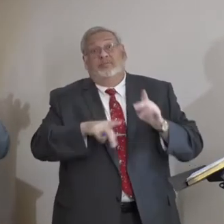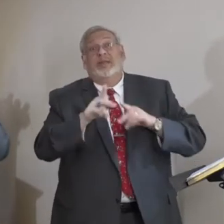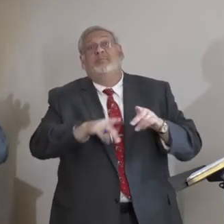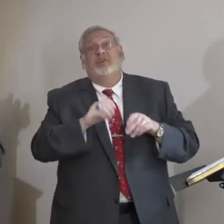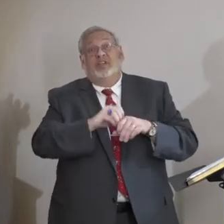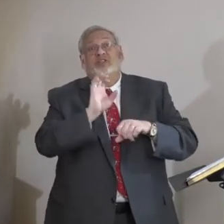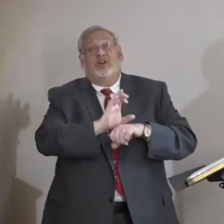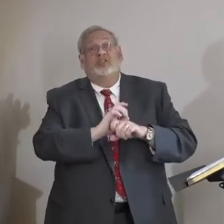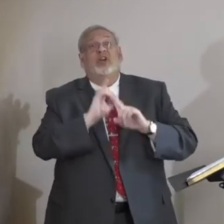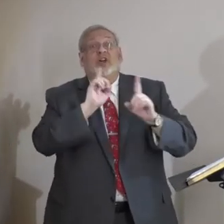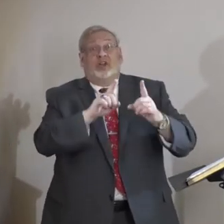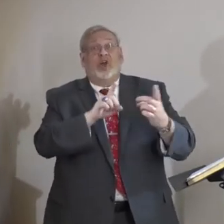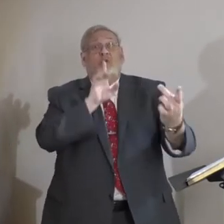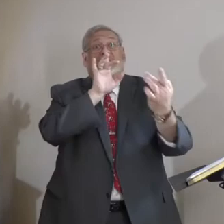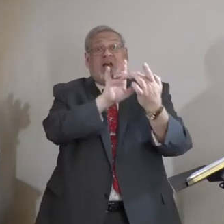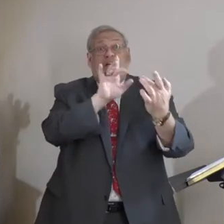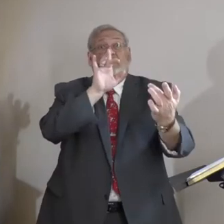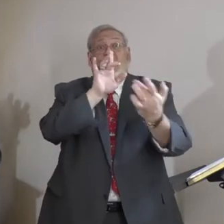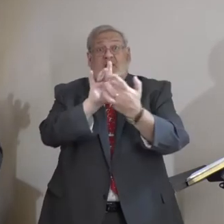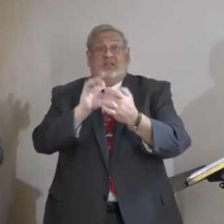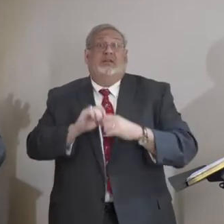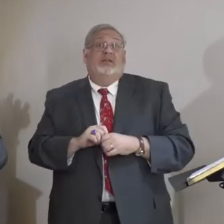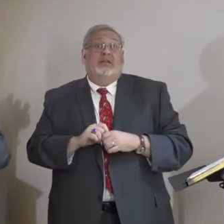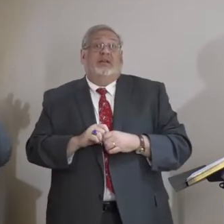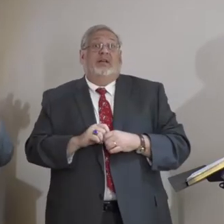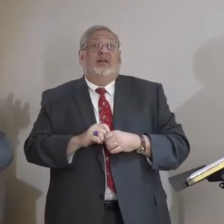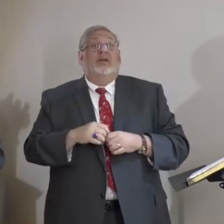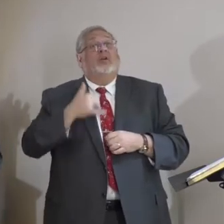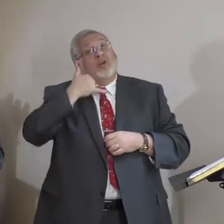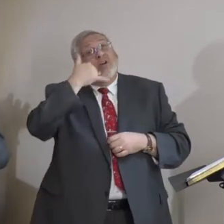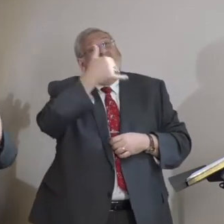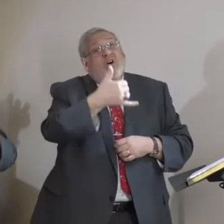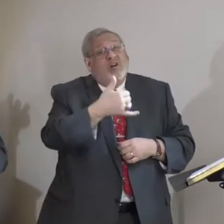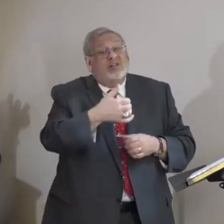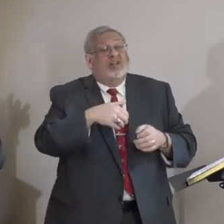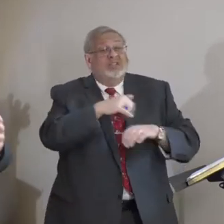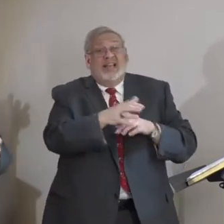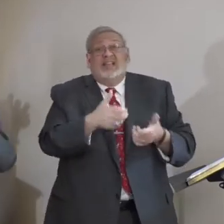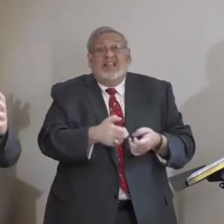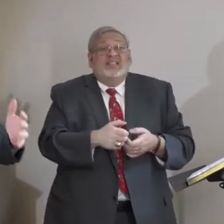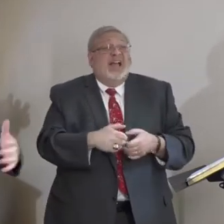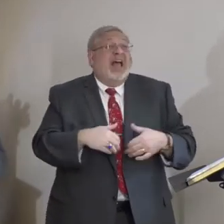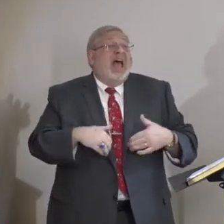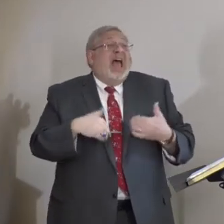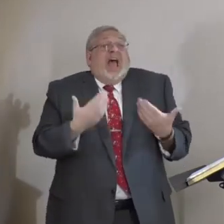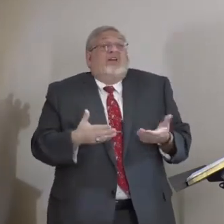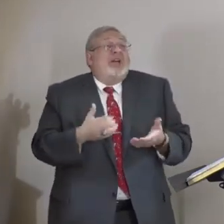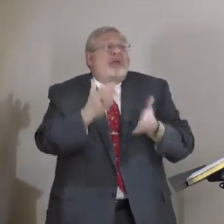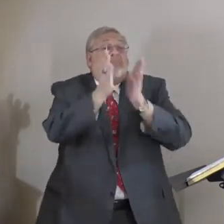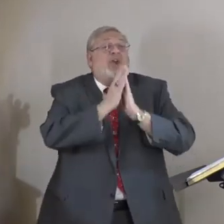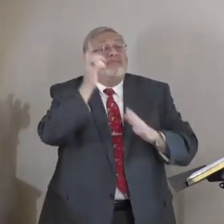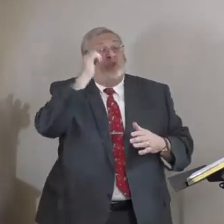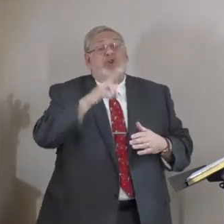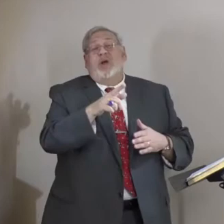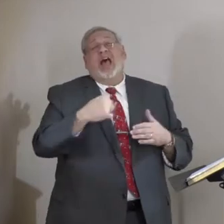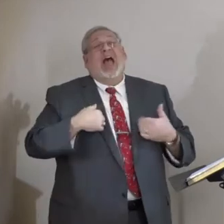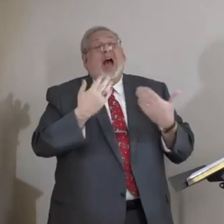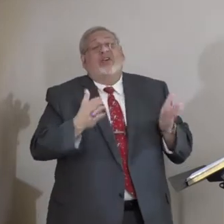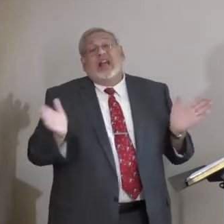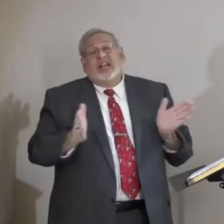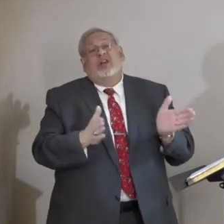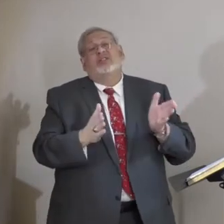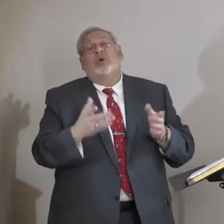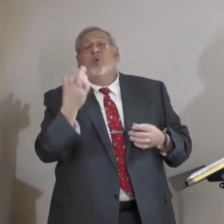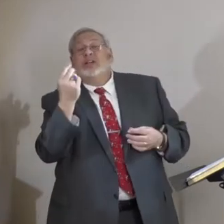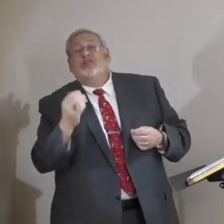You need to go and make contact. You need to get them on the phone, send them a text, send them an email, say, hey, how can I pray for you? How can I encourage you? What can I